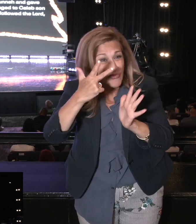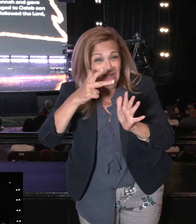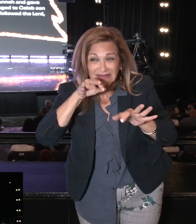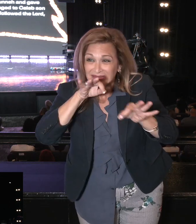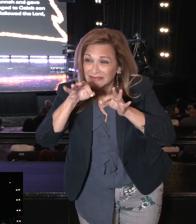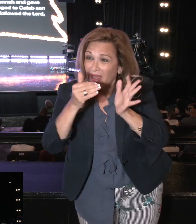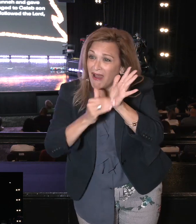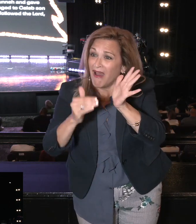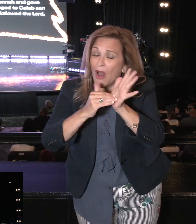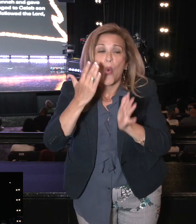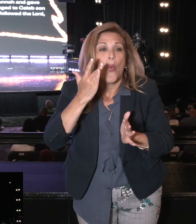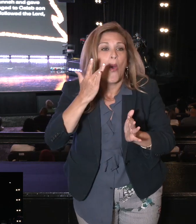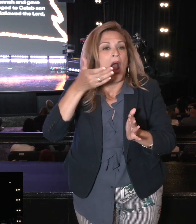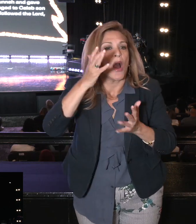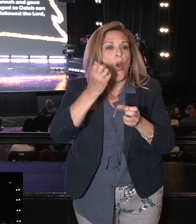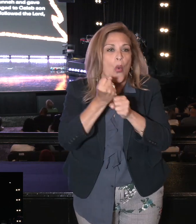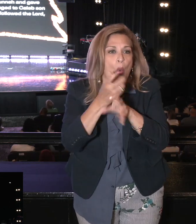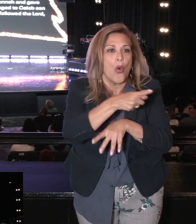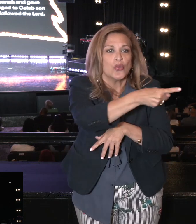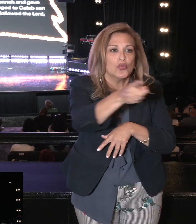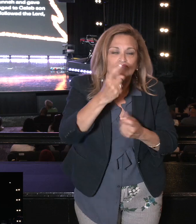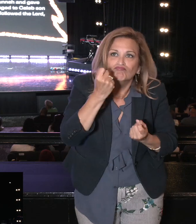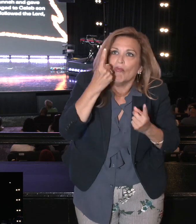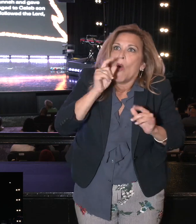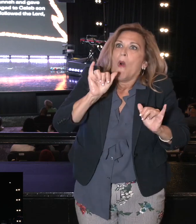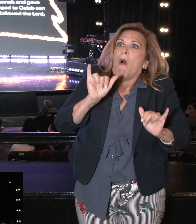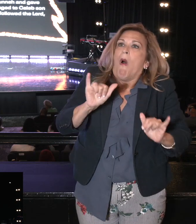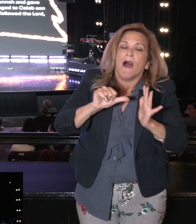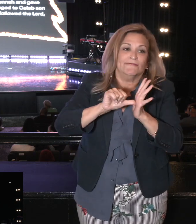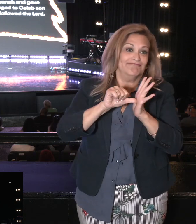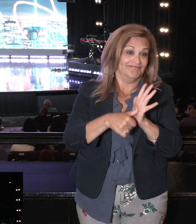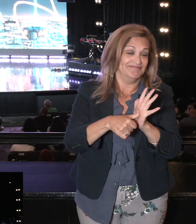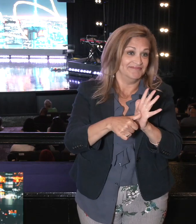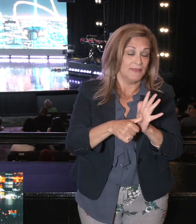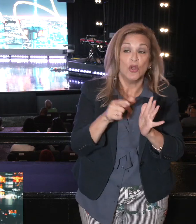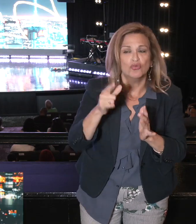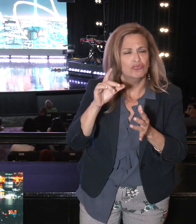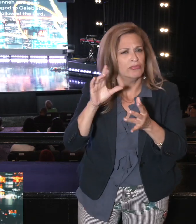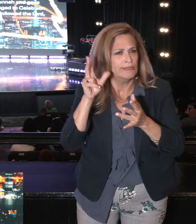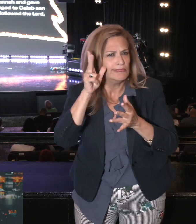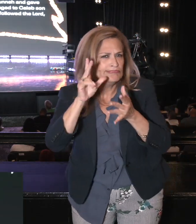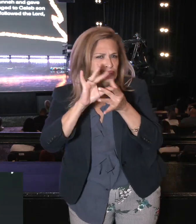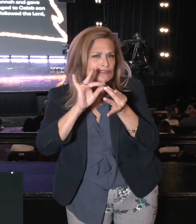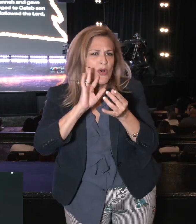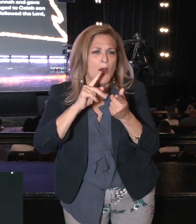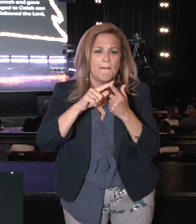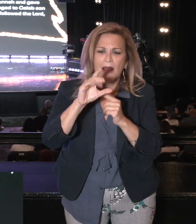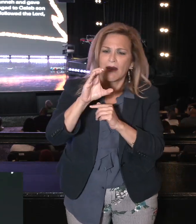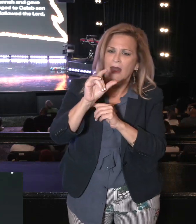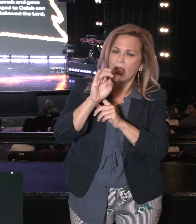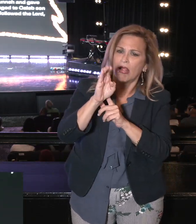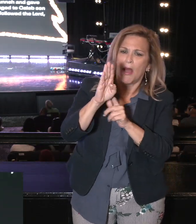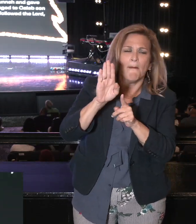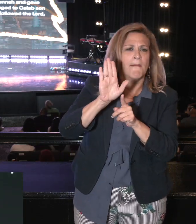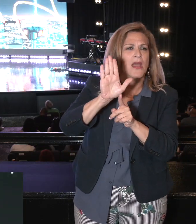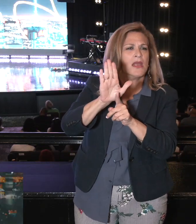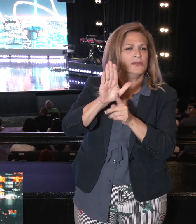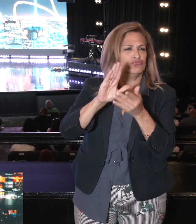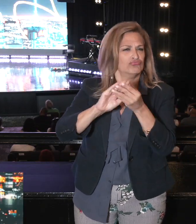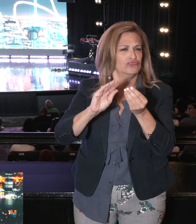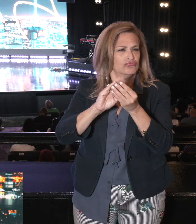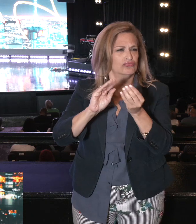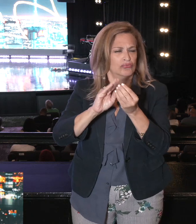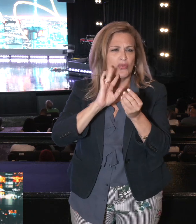Caleb is mentioned at least six times in Scripture, and you first learn about him in Numbers, but the books of Moses go back and forth.